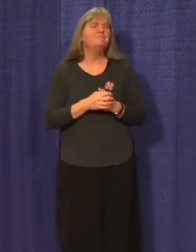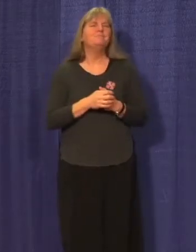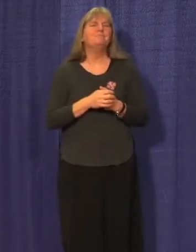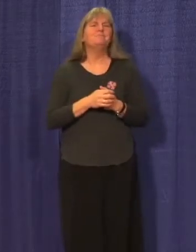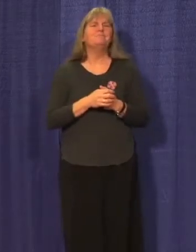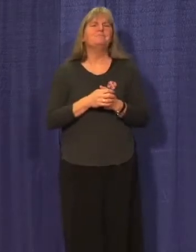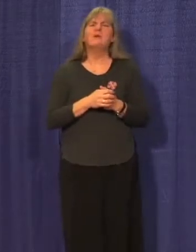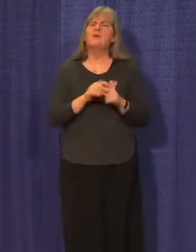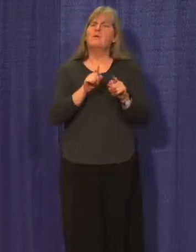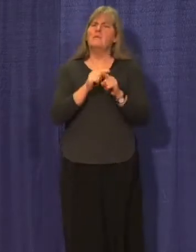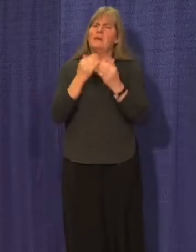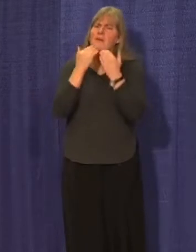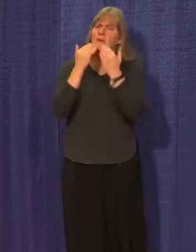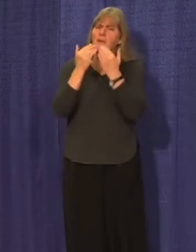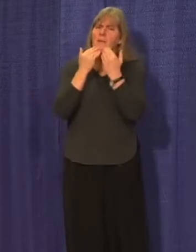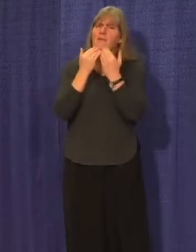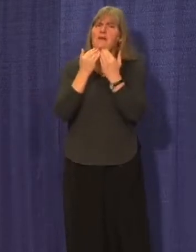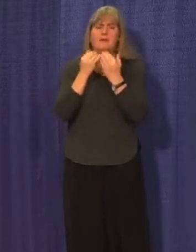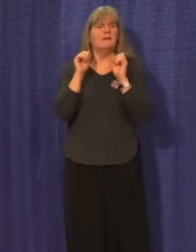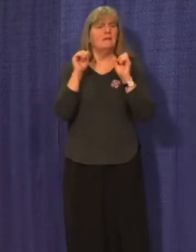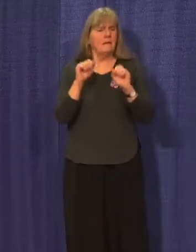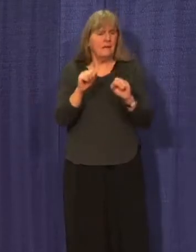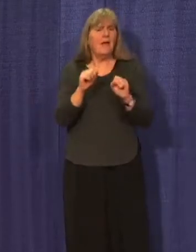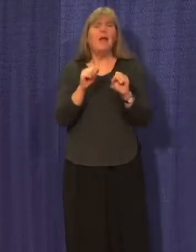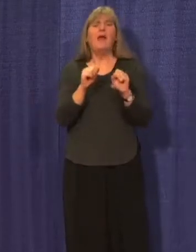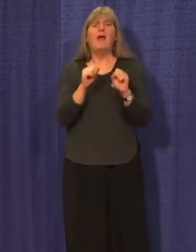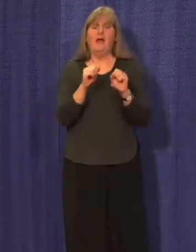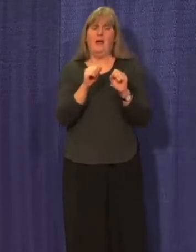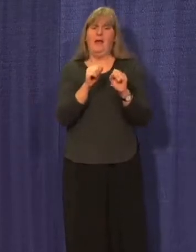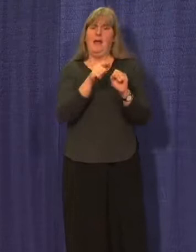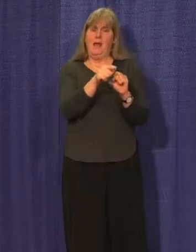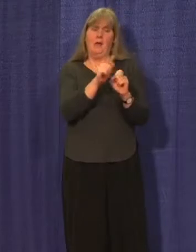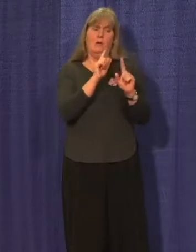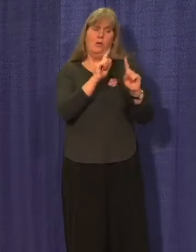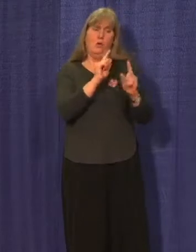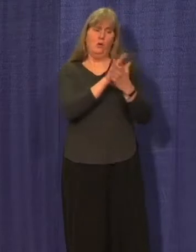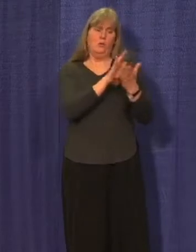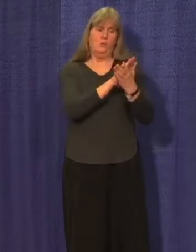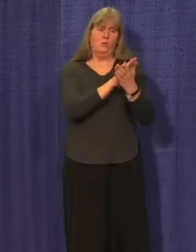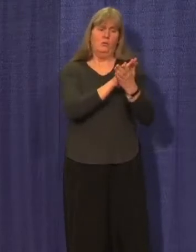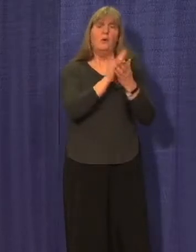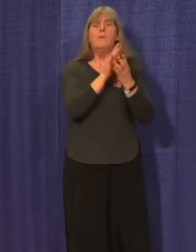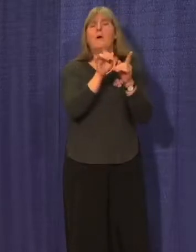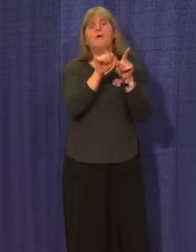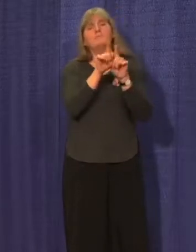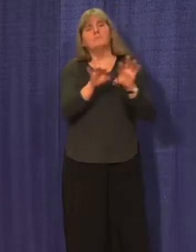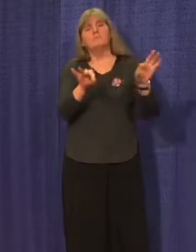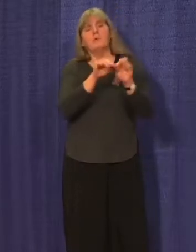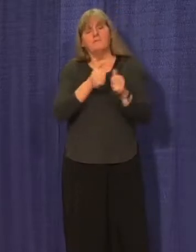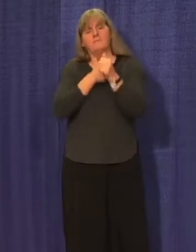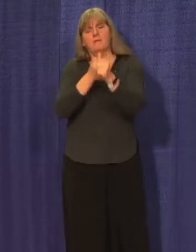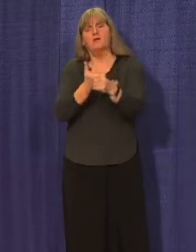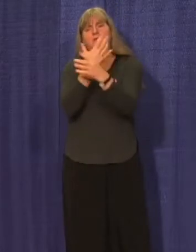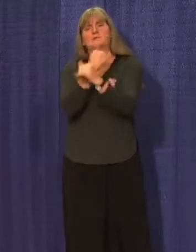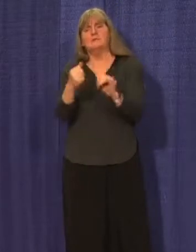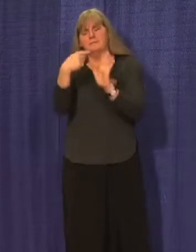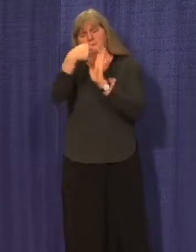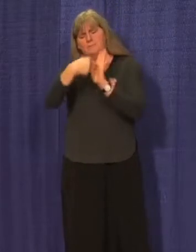And I'm thankful that we've been able to do this while continuing to make sure that we are following the important health and safety measures.